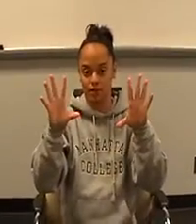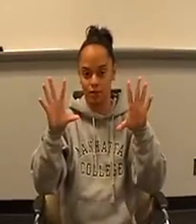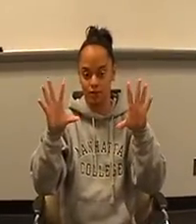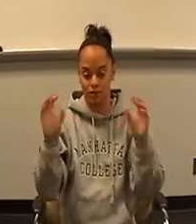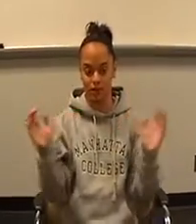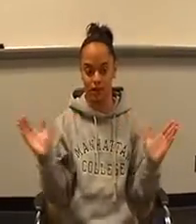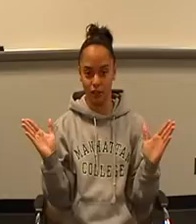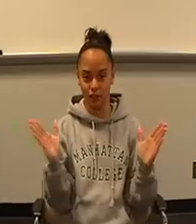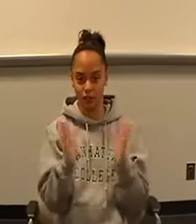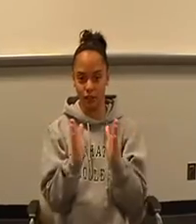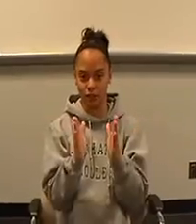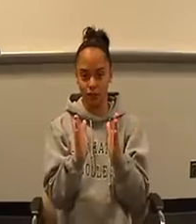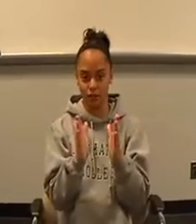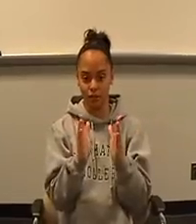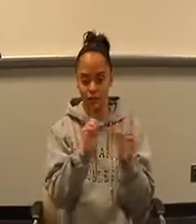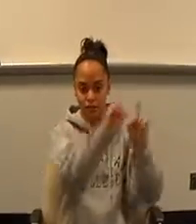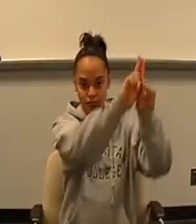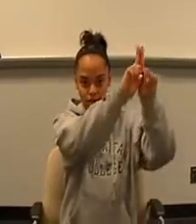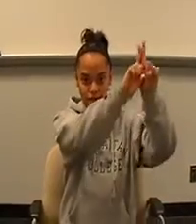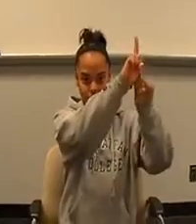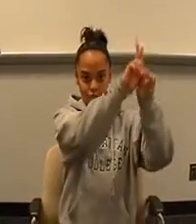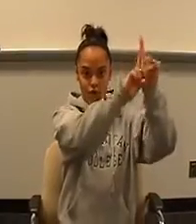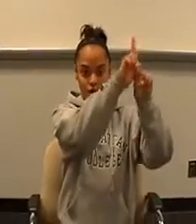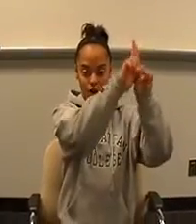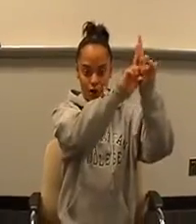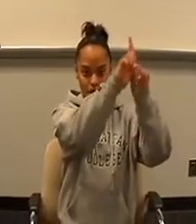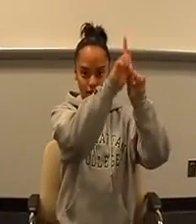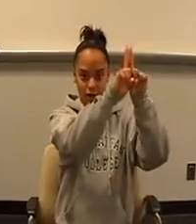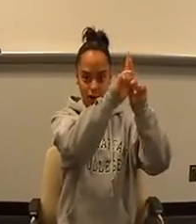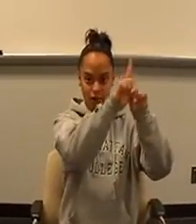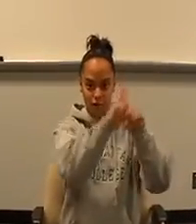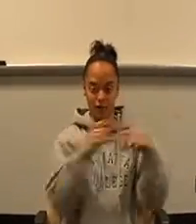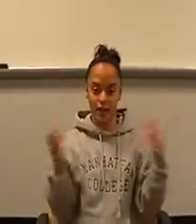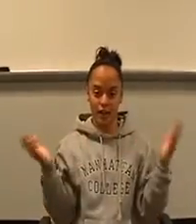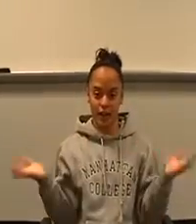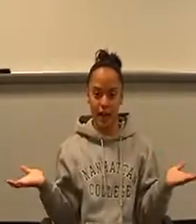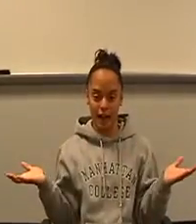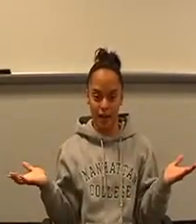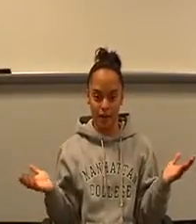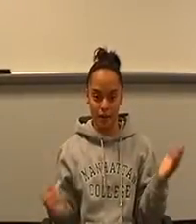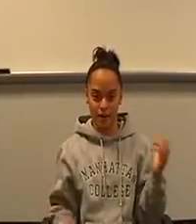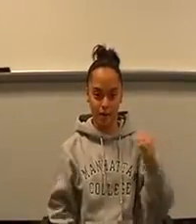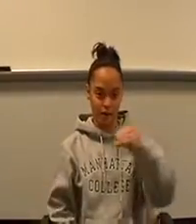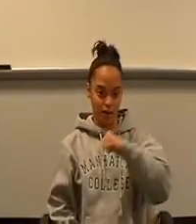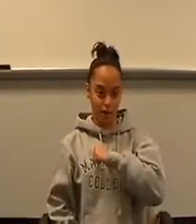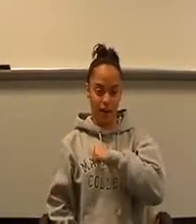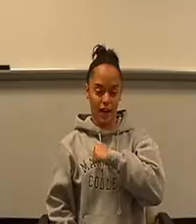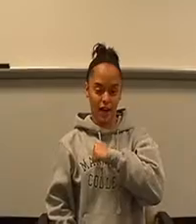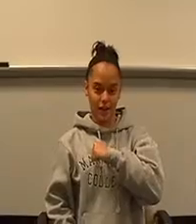little star how I